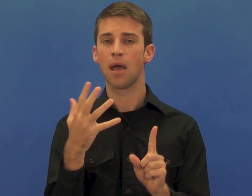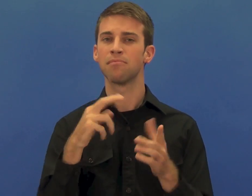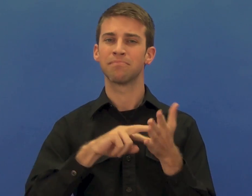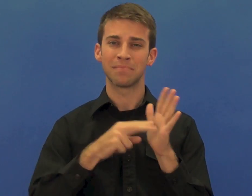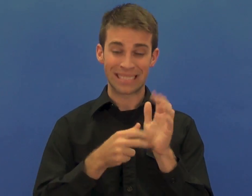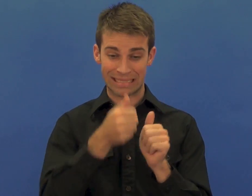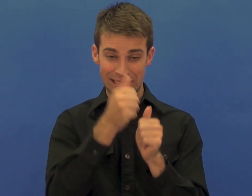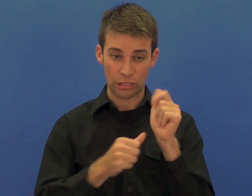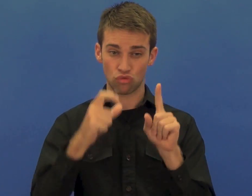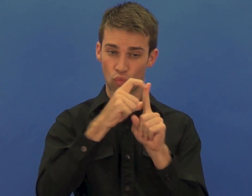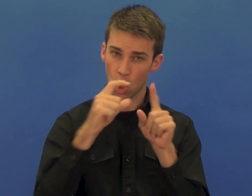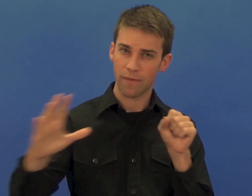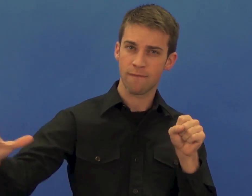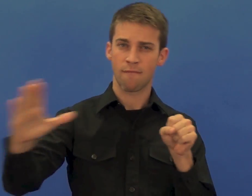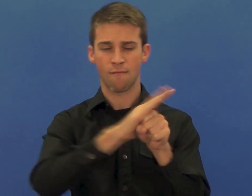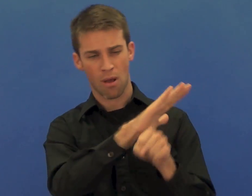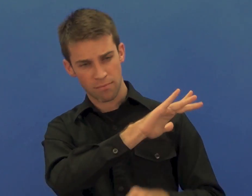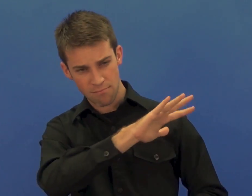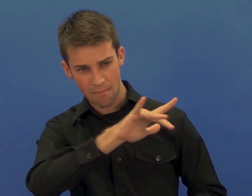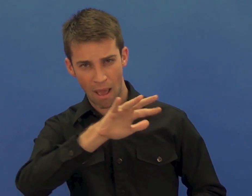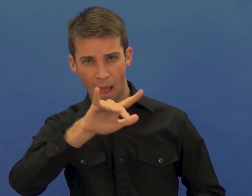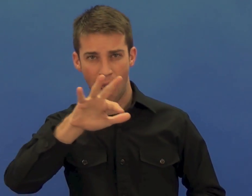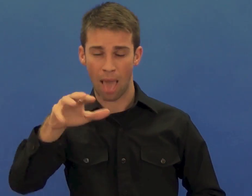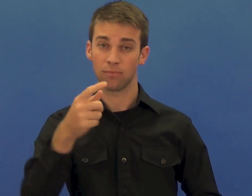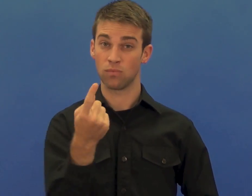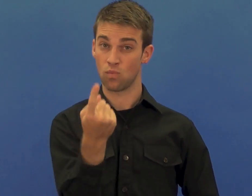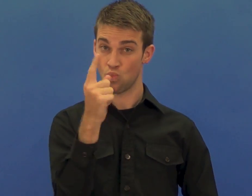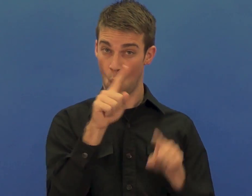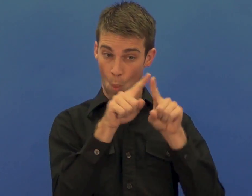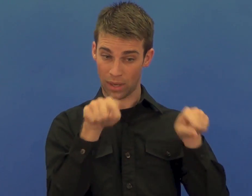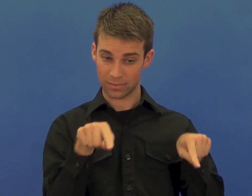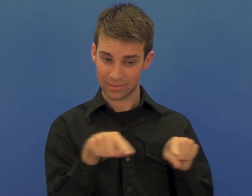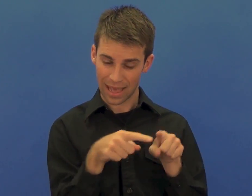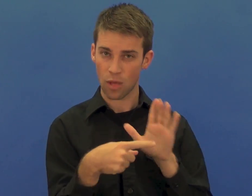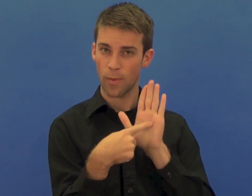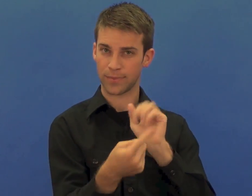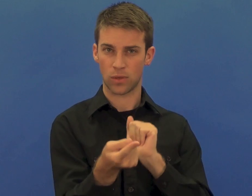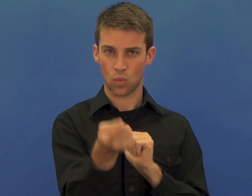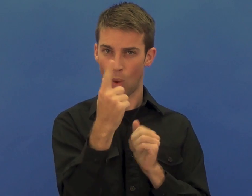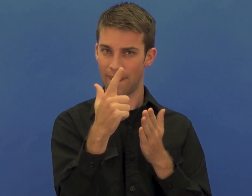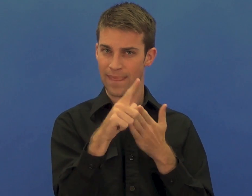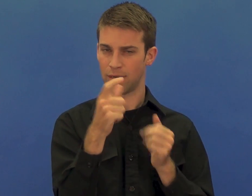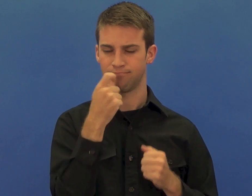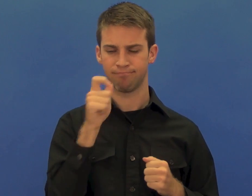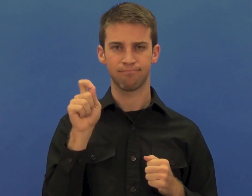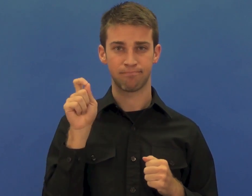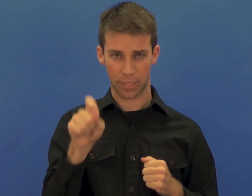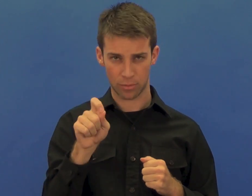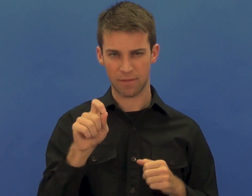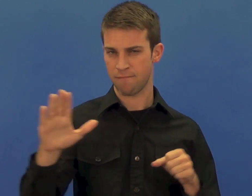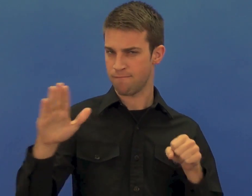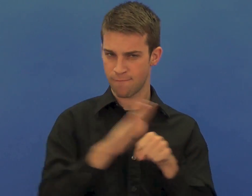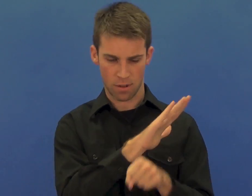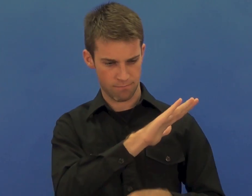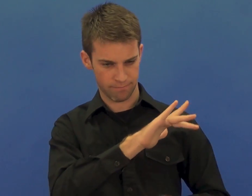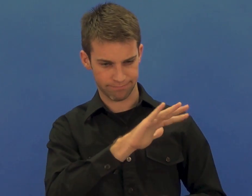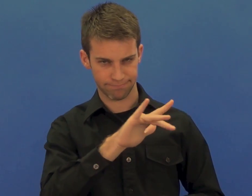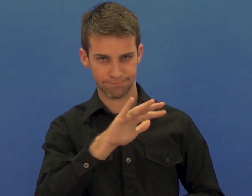uncontracted Braille, each cell represents one character. For example, the word button would use six cells, one letter